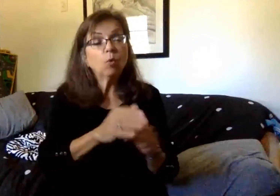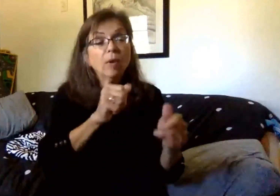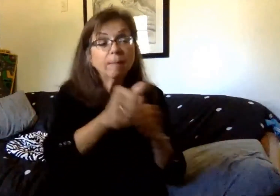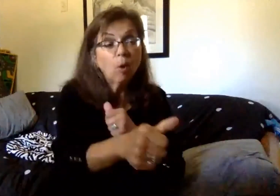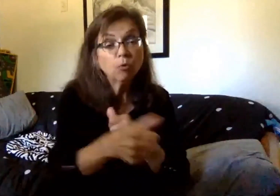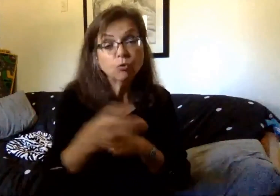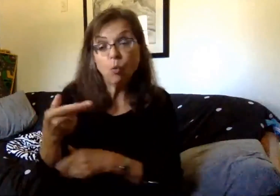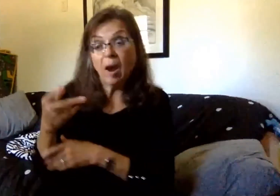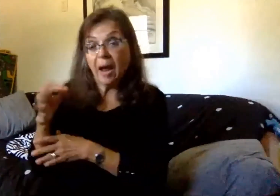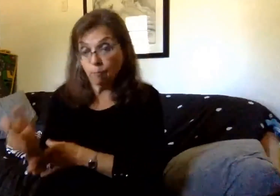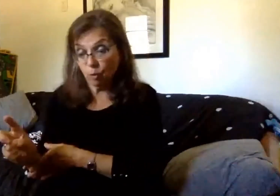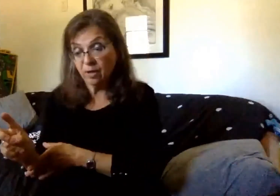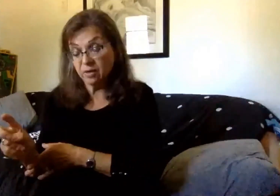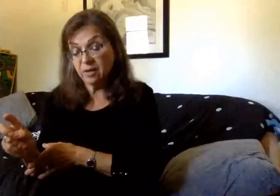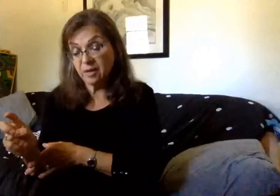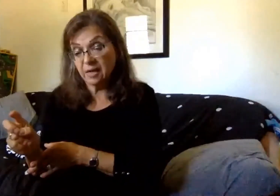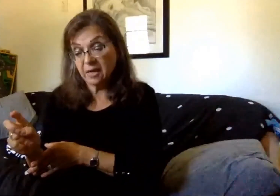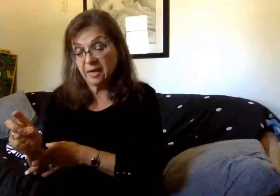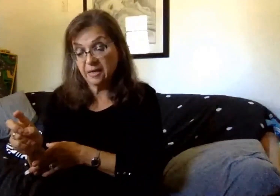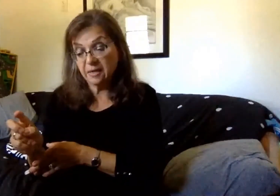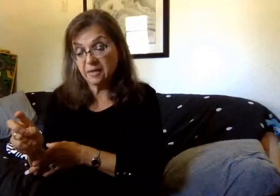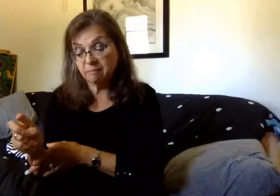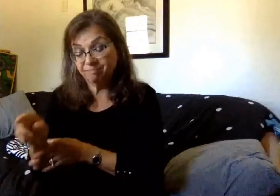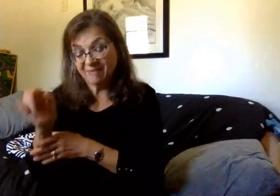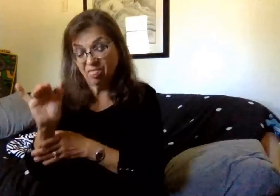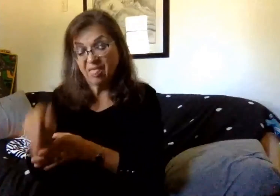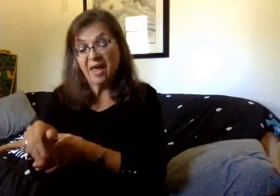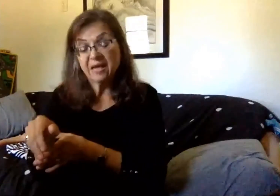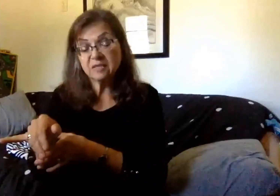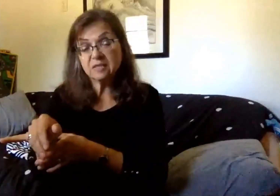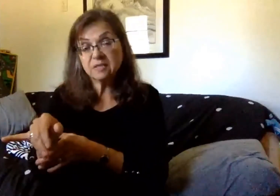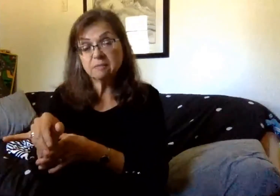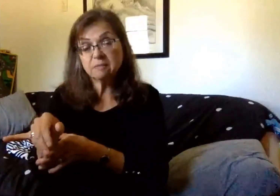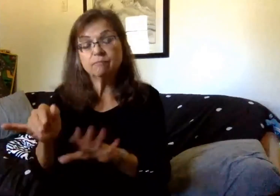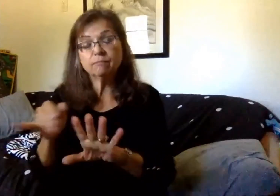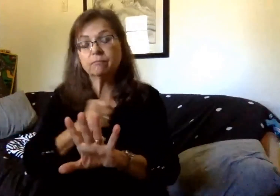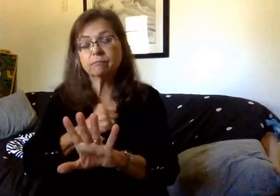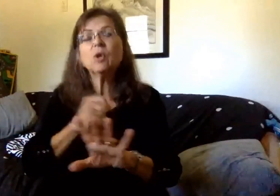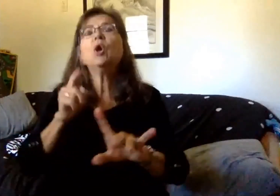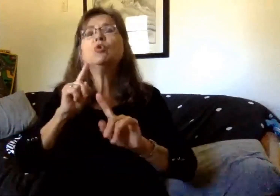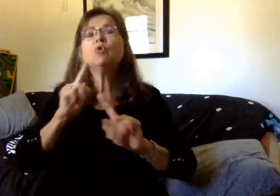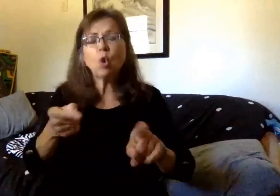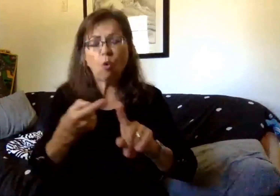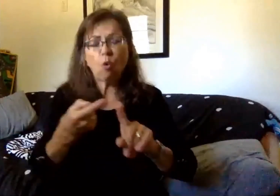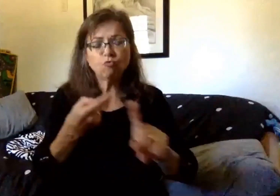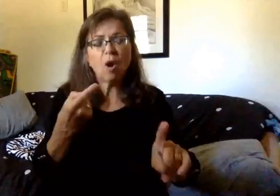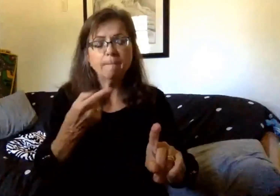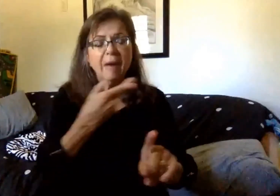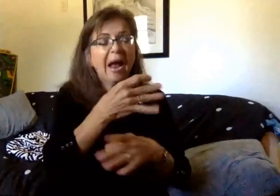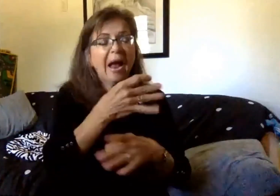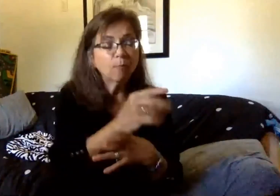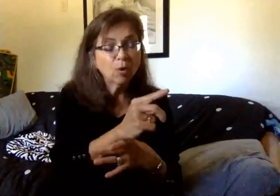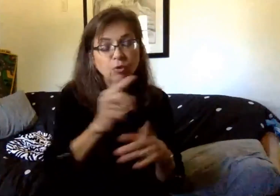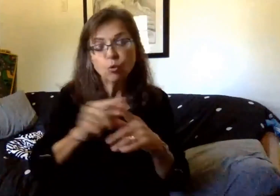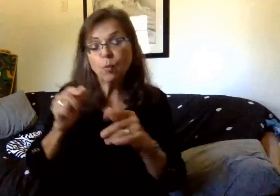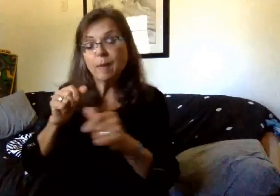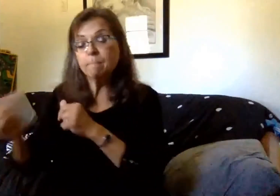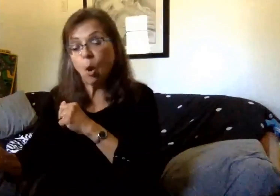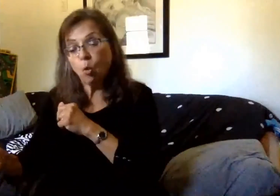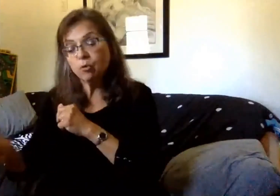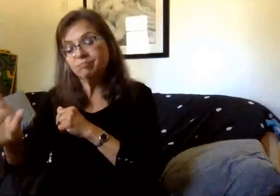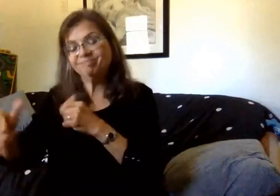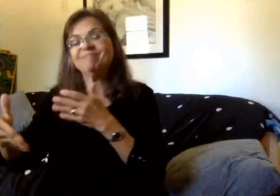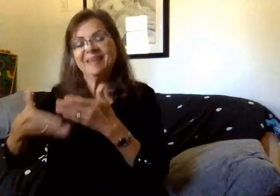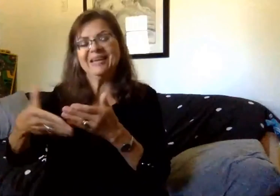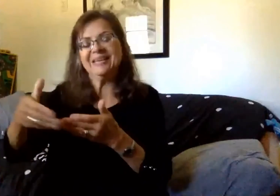they will be, I'm sorry, to go to hybrid to remote will be easier